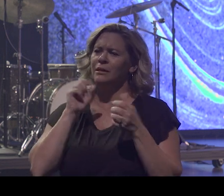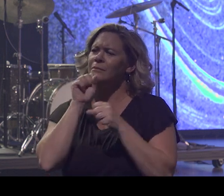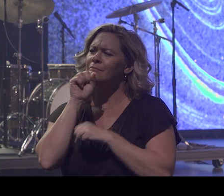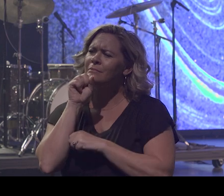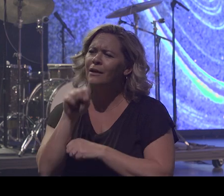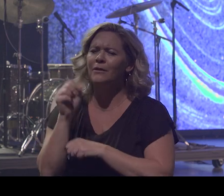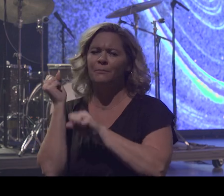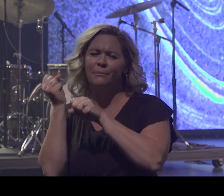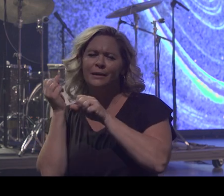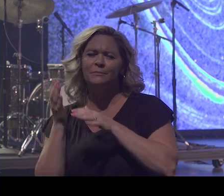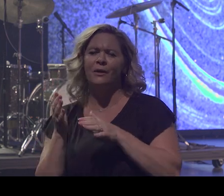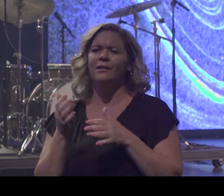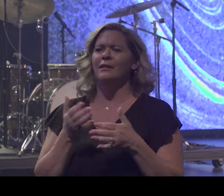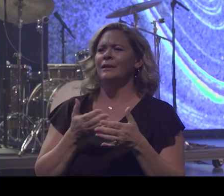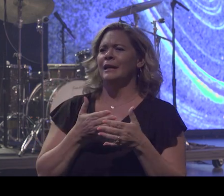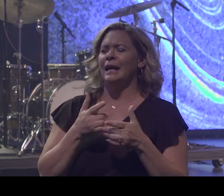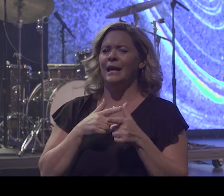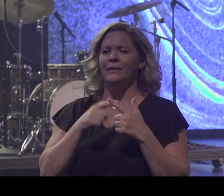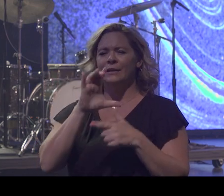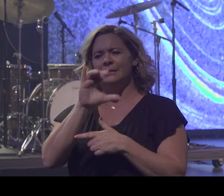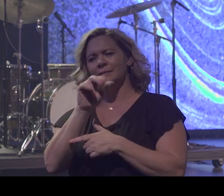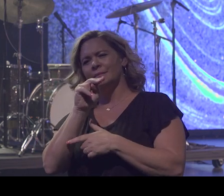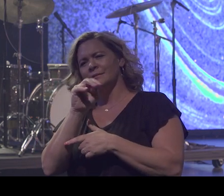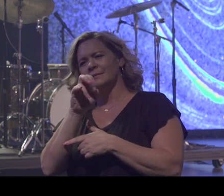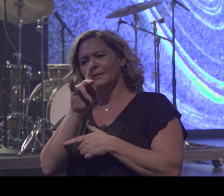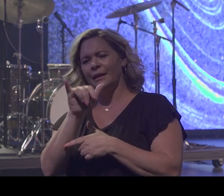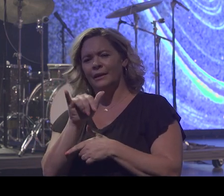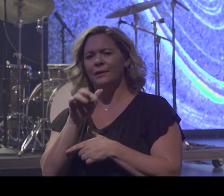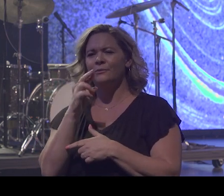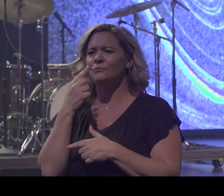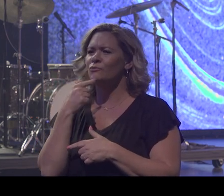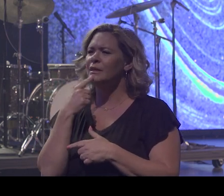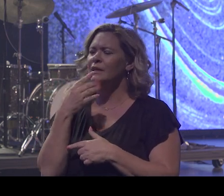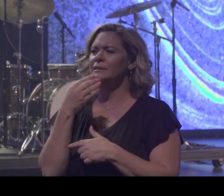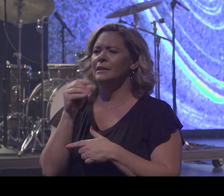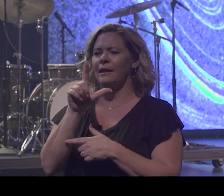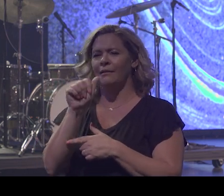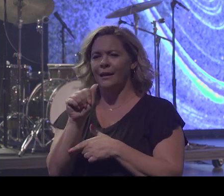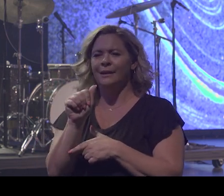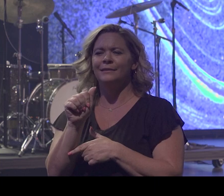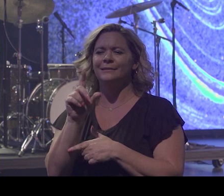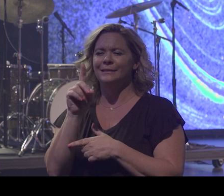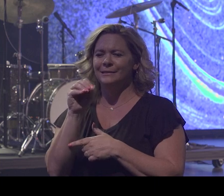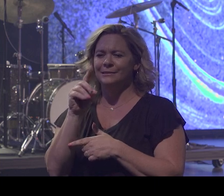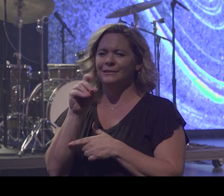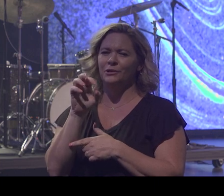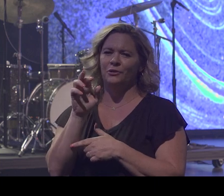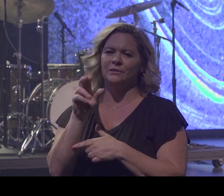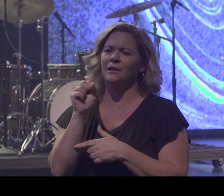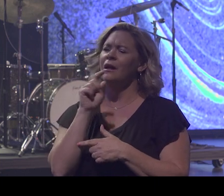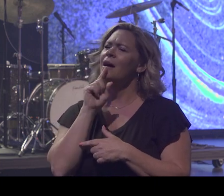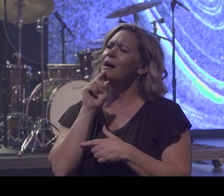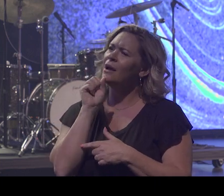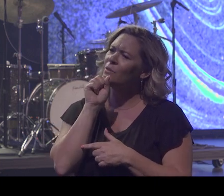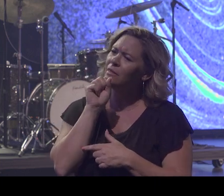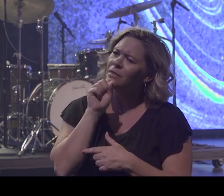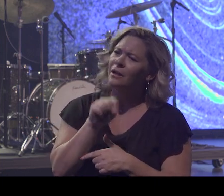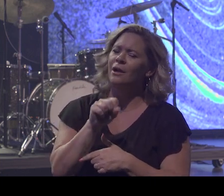of watching the Cincinnati Reds and the L.A. Dodgers and watching. My favorite player was Pete Rose, know, Mr. Charlie Hustle. So, you know, I got to,